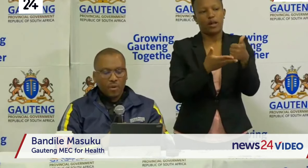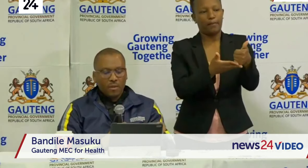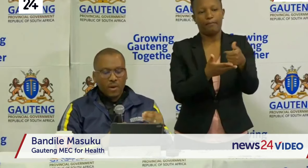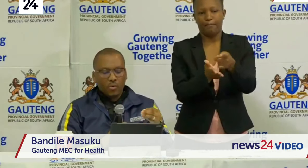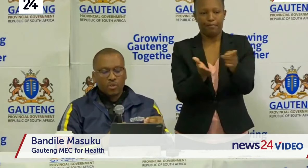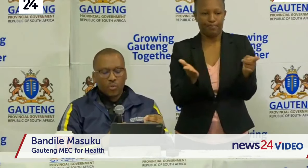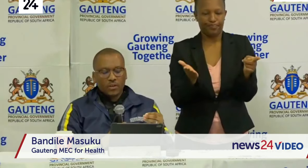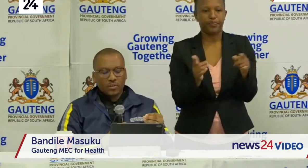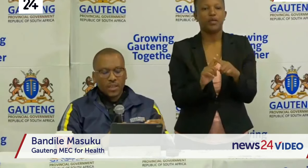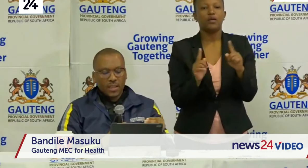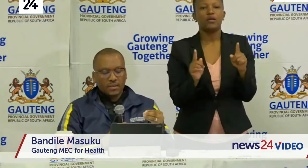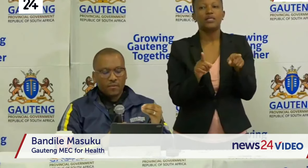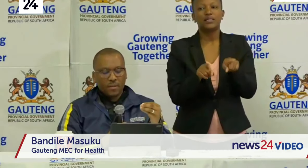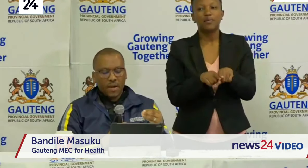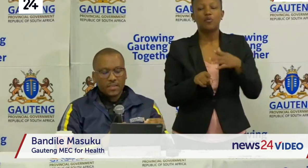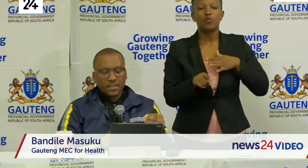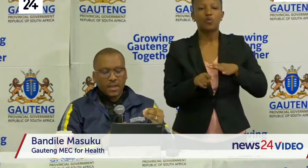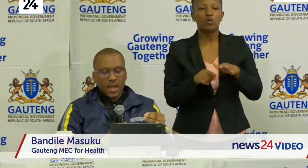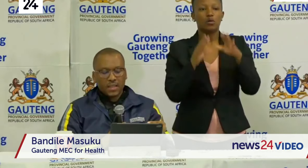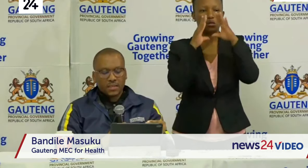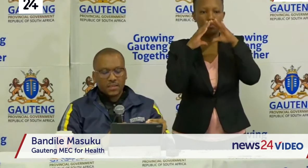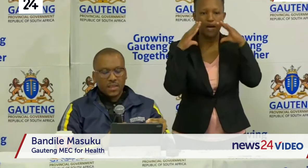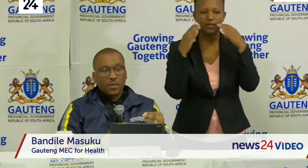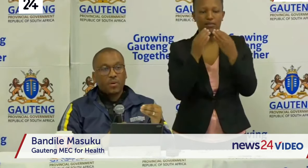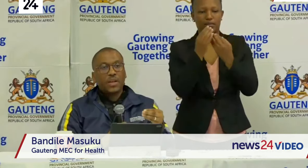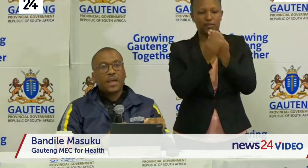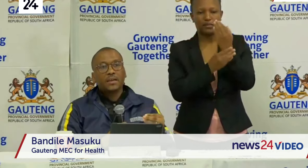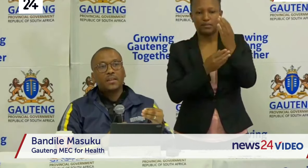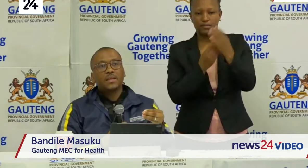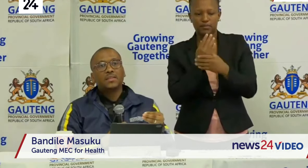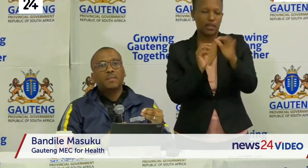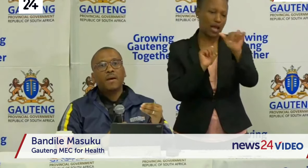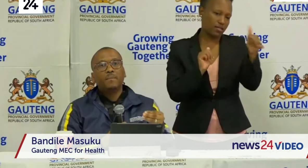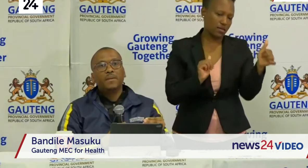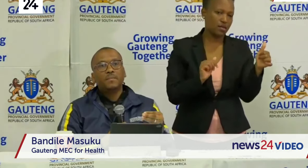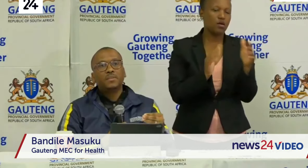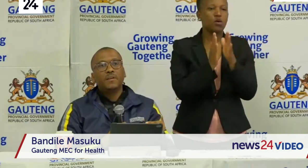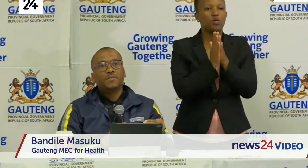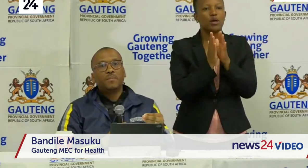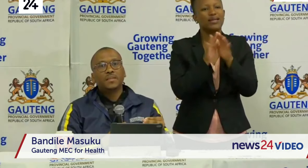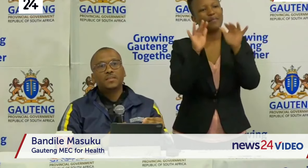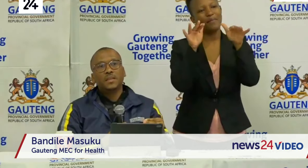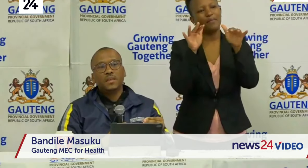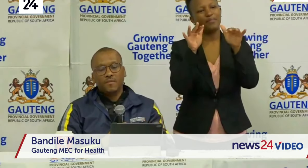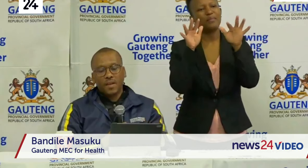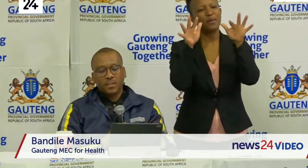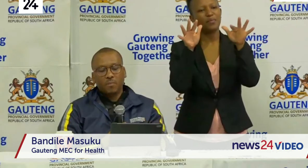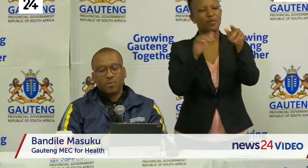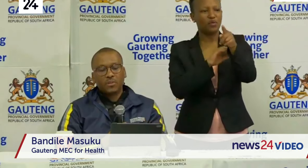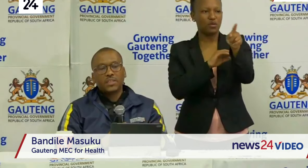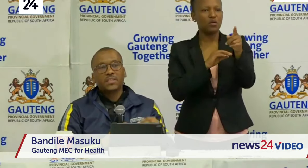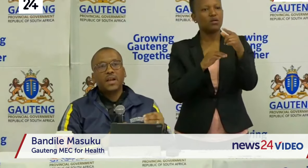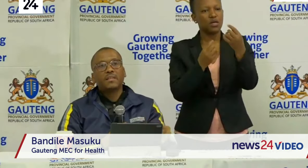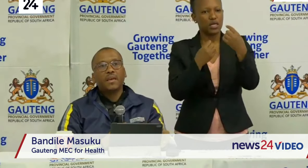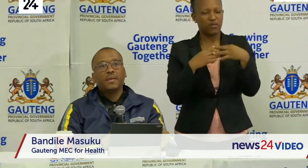you. But we also want to say that for the masks and others we'd like that the public themselves must give us an